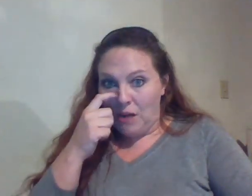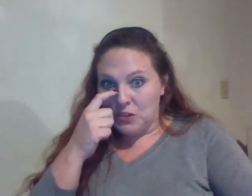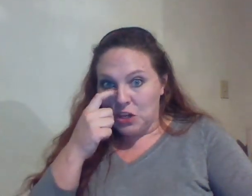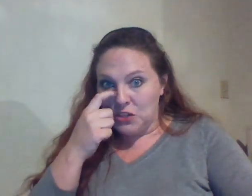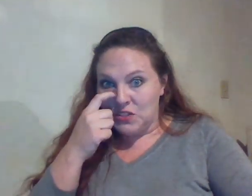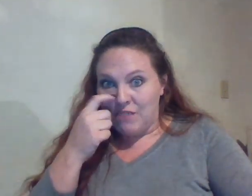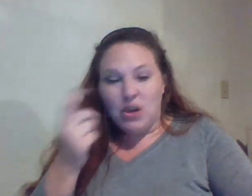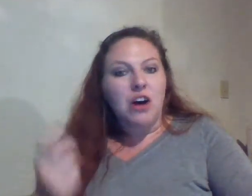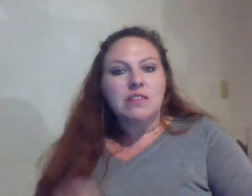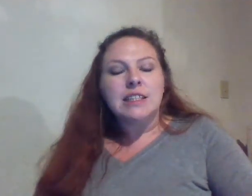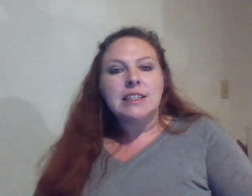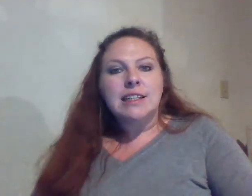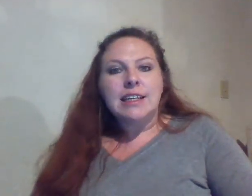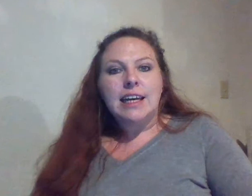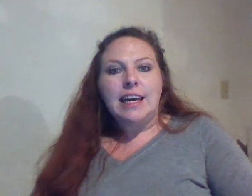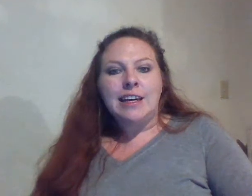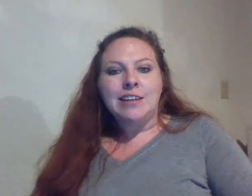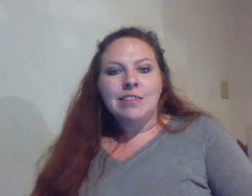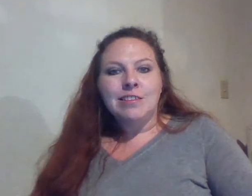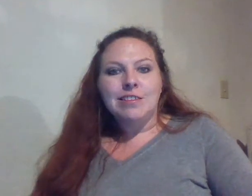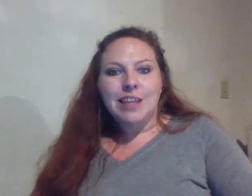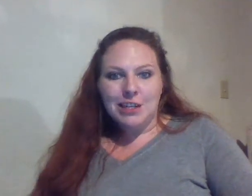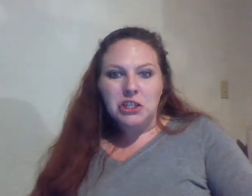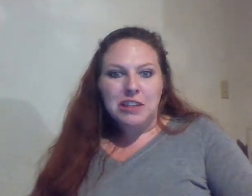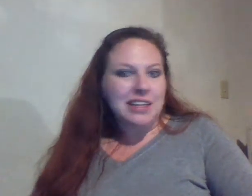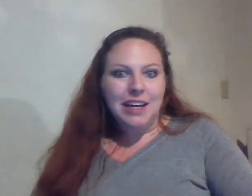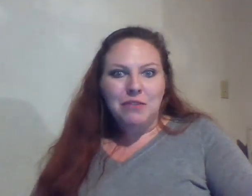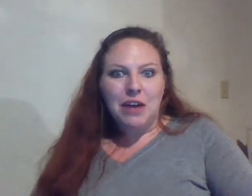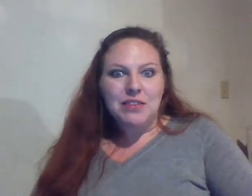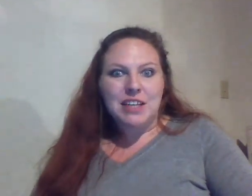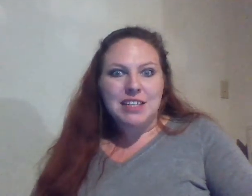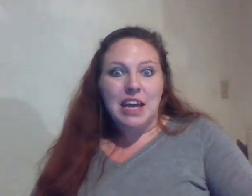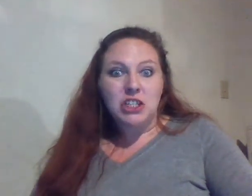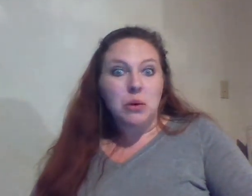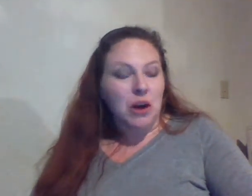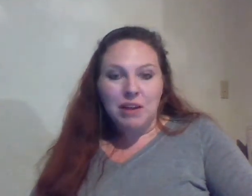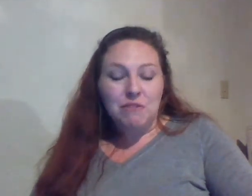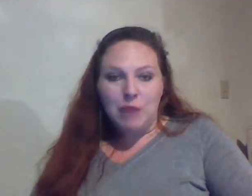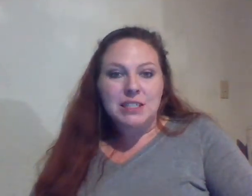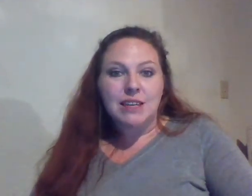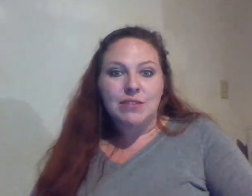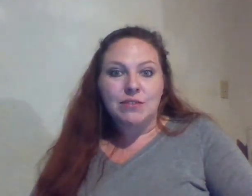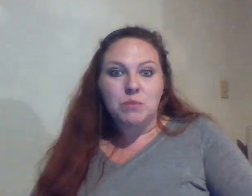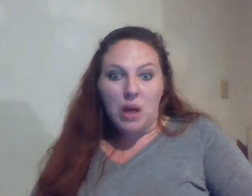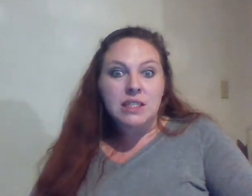officers involved in the initial 1995 investigation who had already framed Steve once